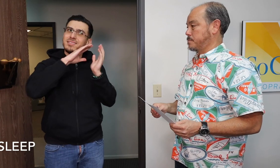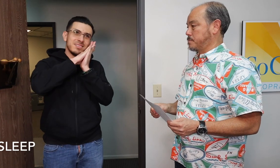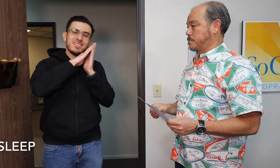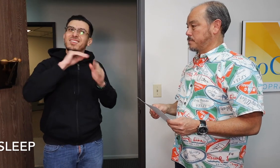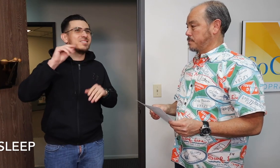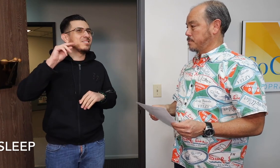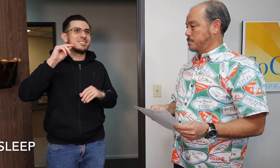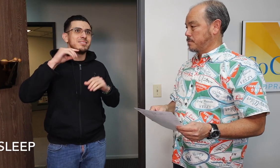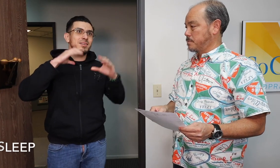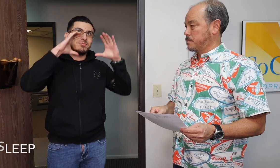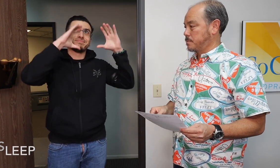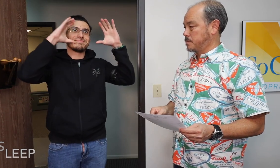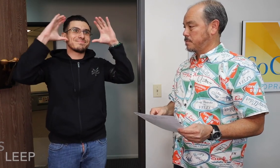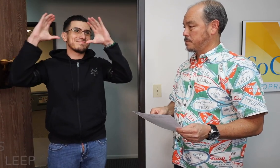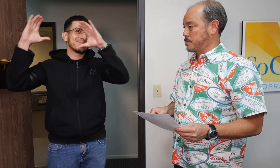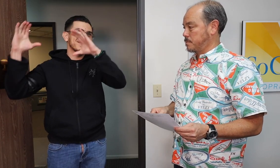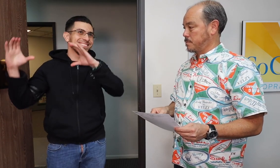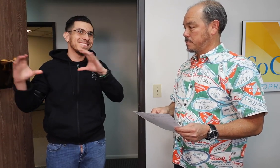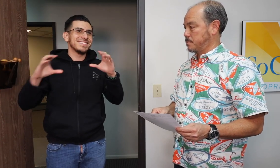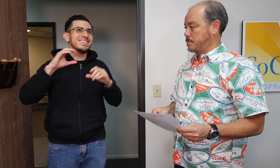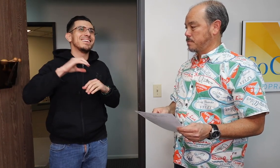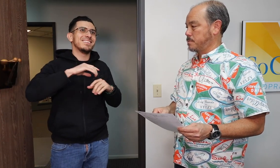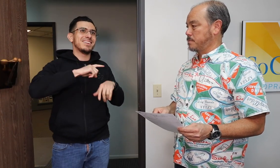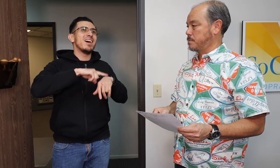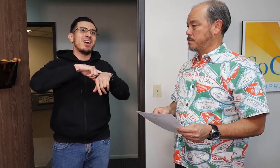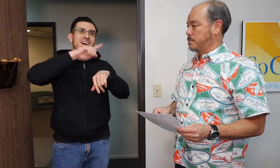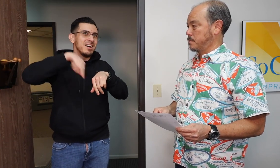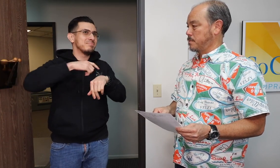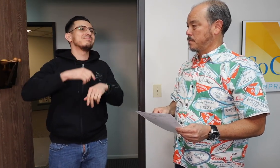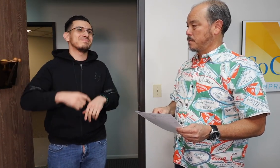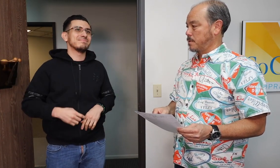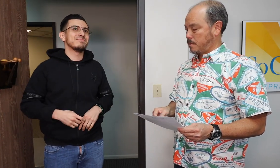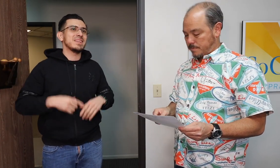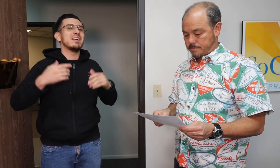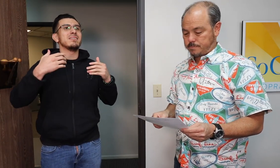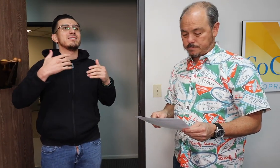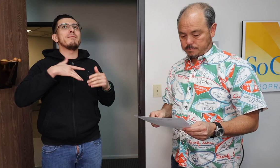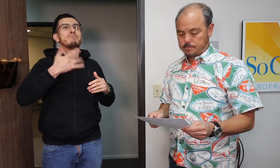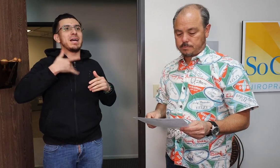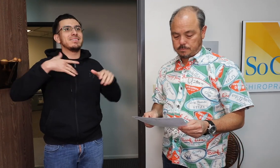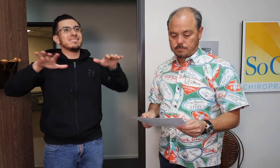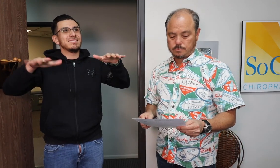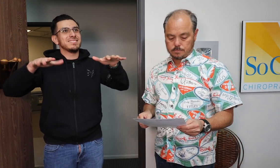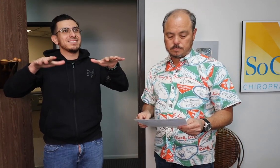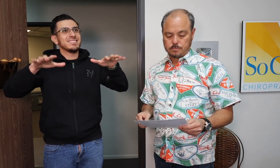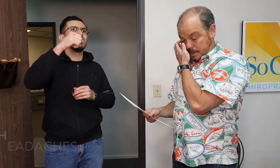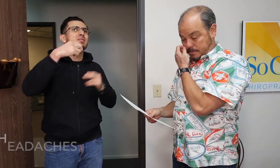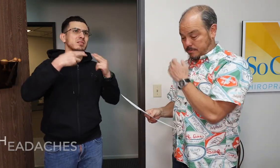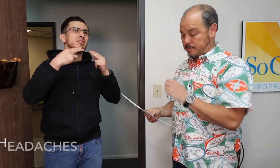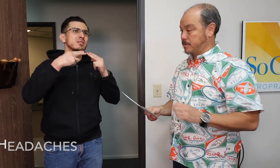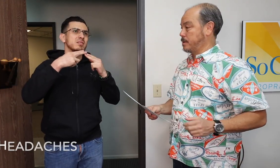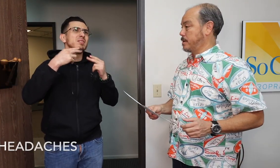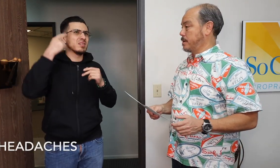He tries to sleep. He says all night he can't sleep because of pain. because of the pain. When?